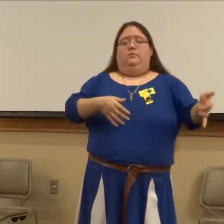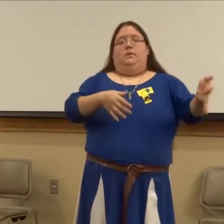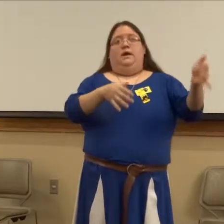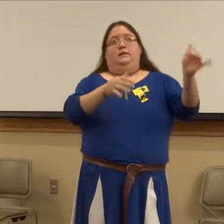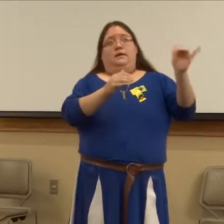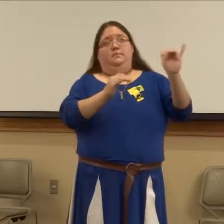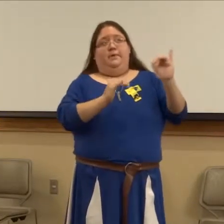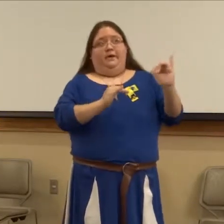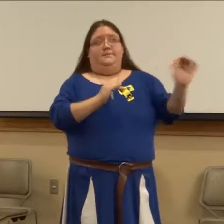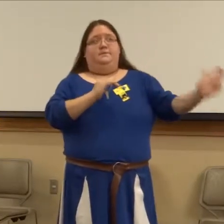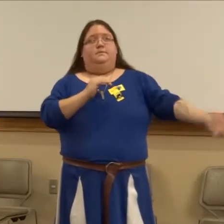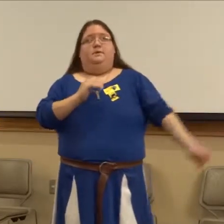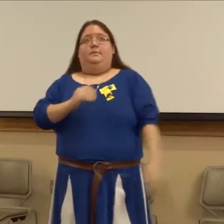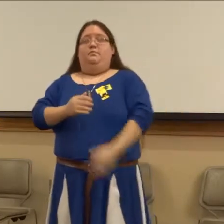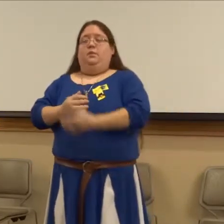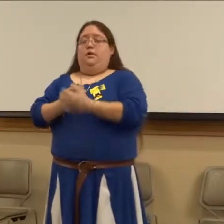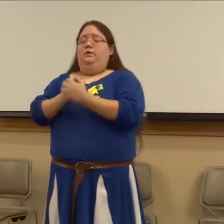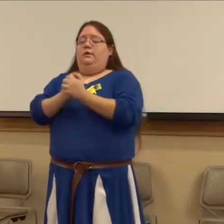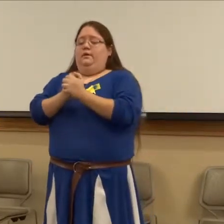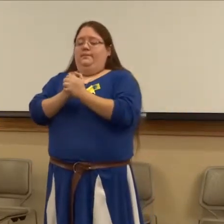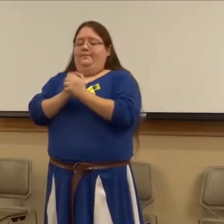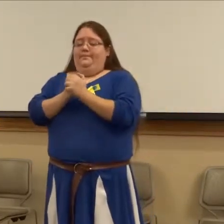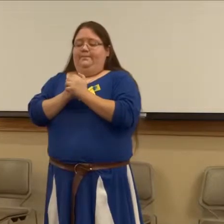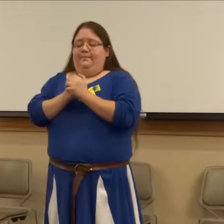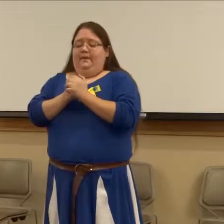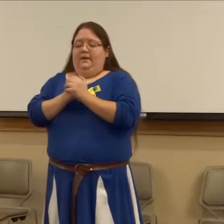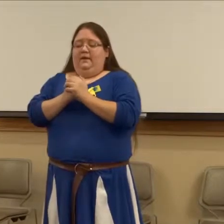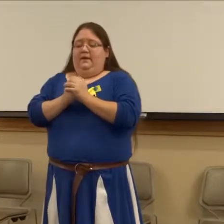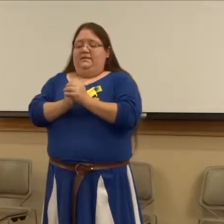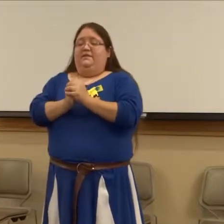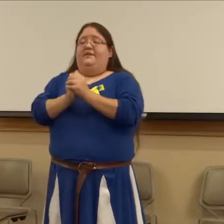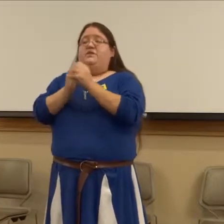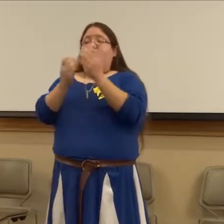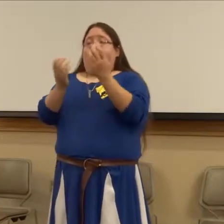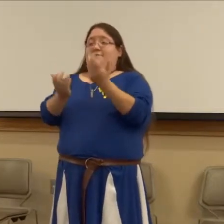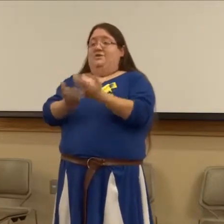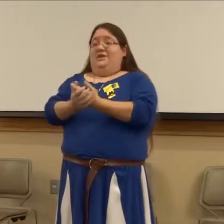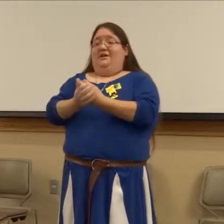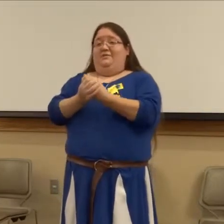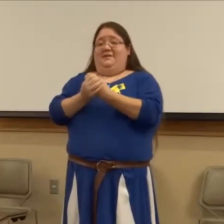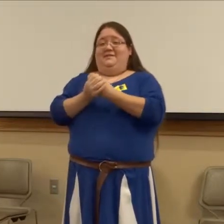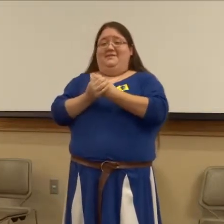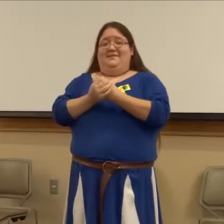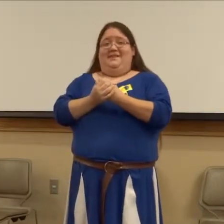and he imbibes a bit more, until they eventually become to the chariot race of the day.